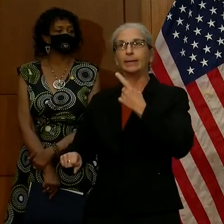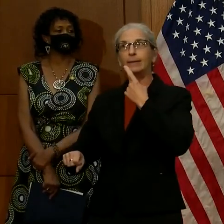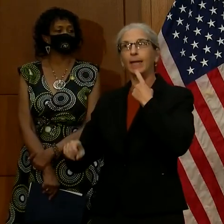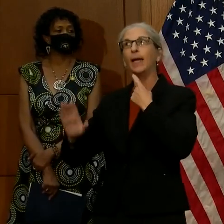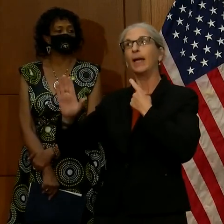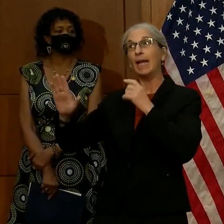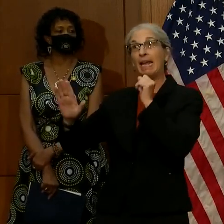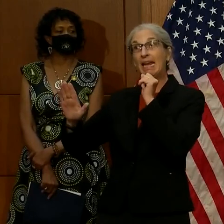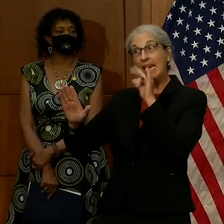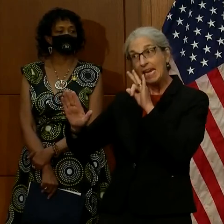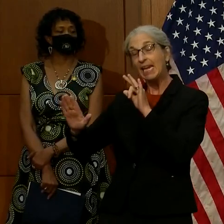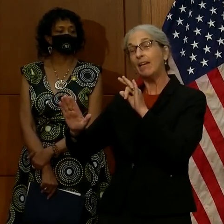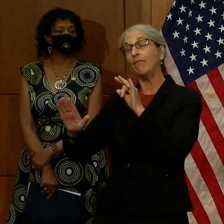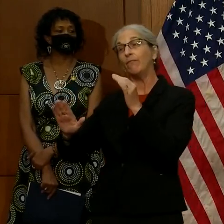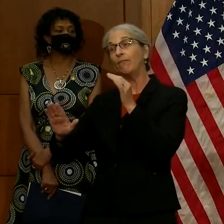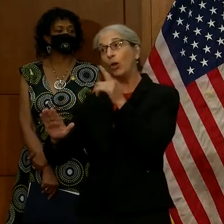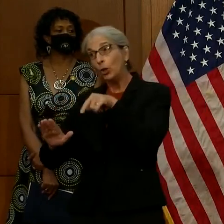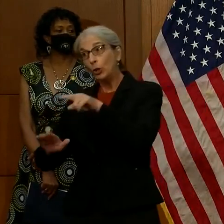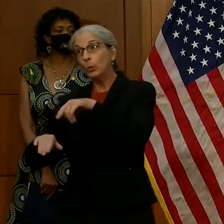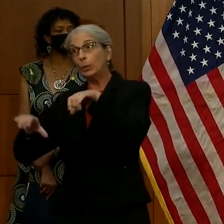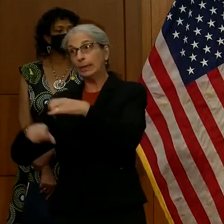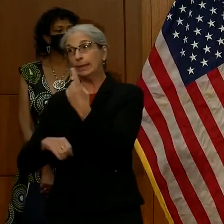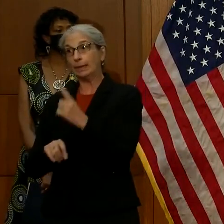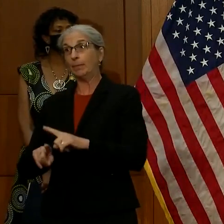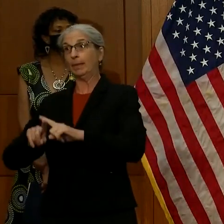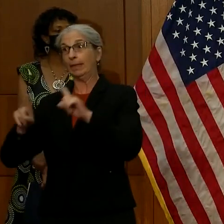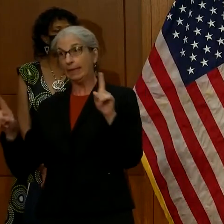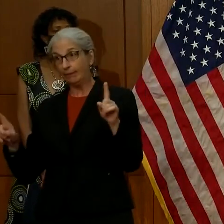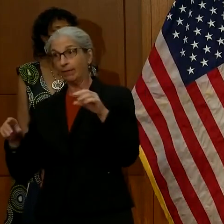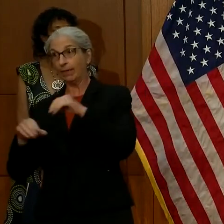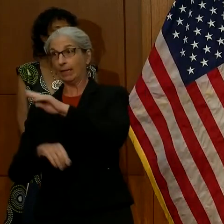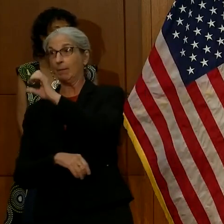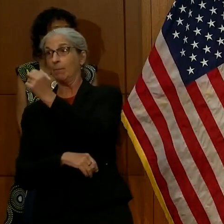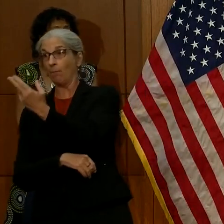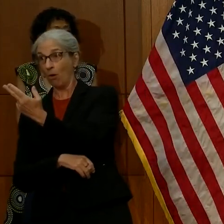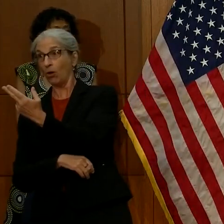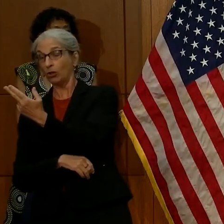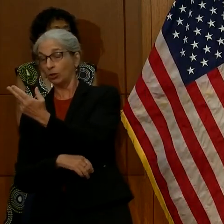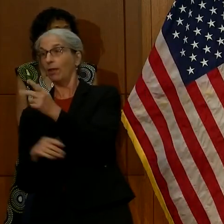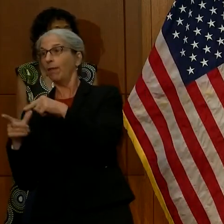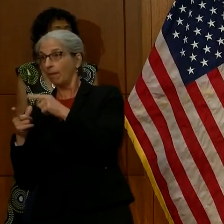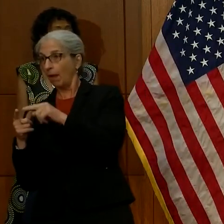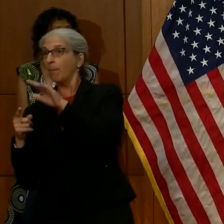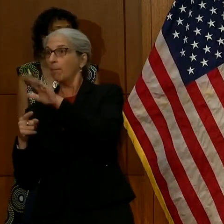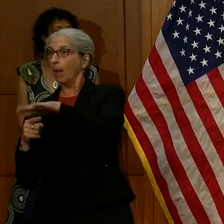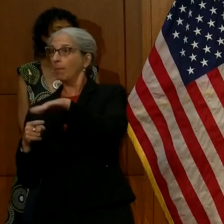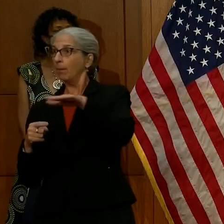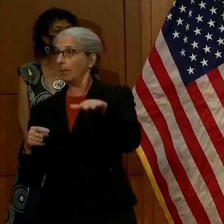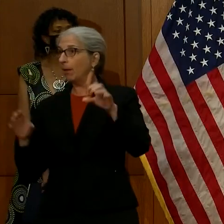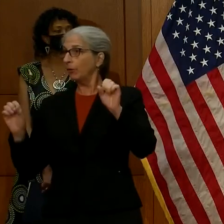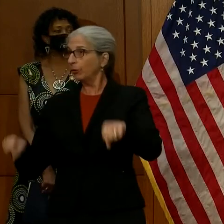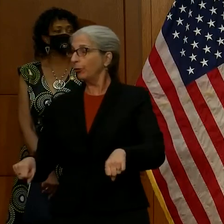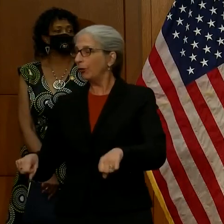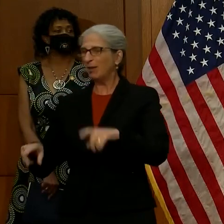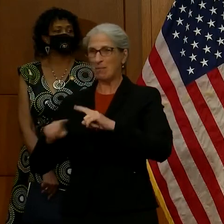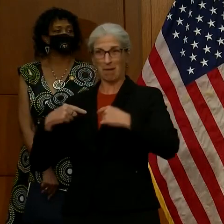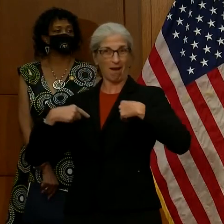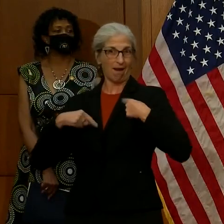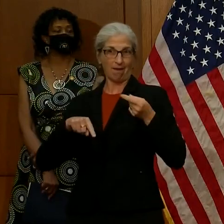make those statements. But I'm going to take Virginia forward. I know what we know today. I know that the virus